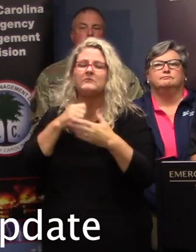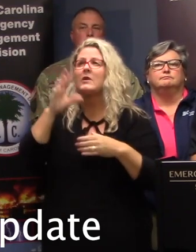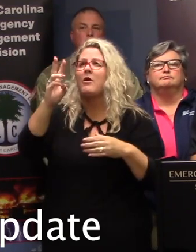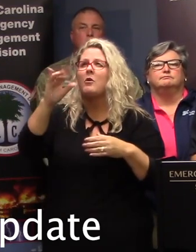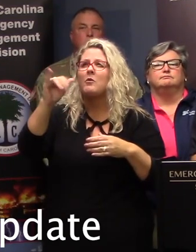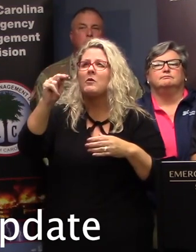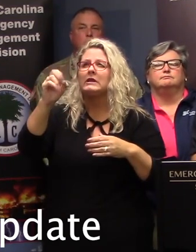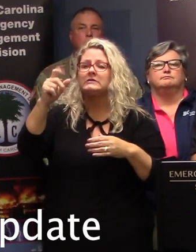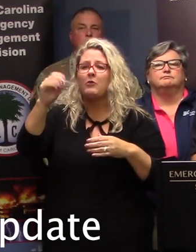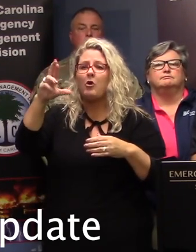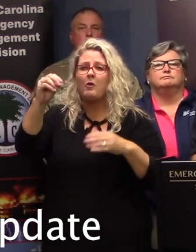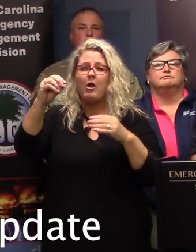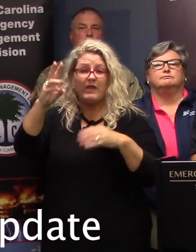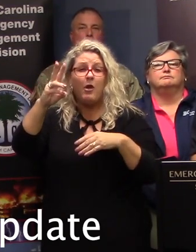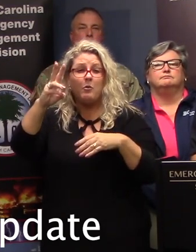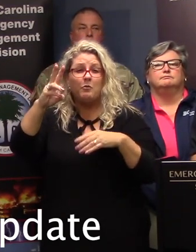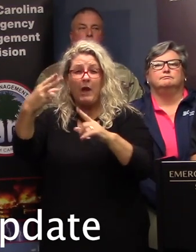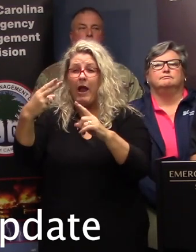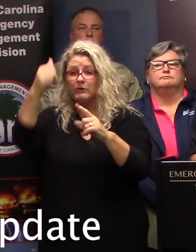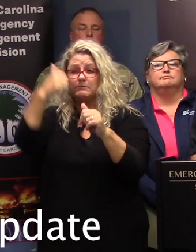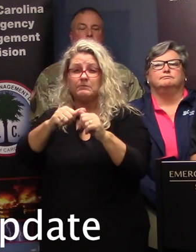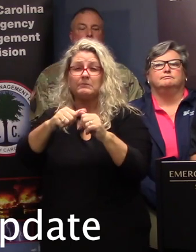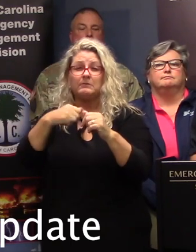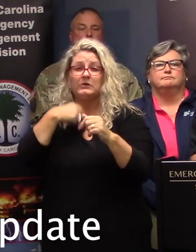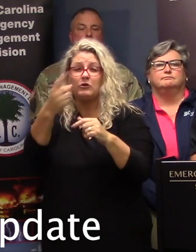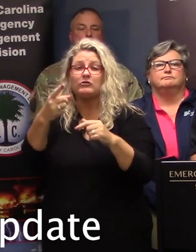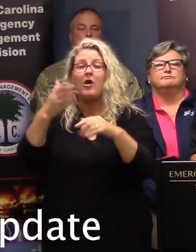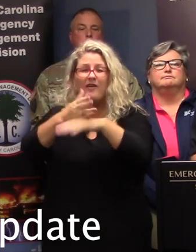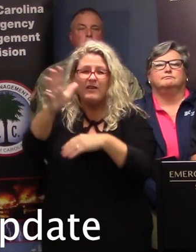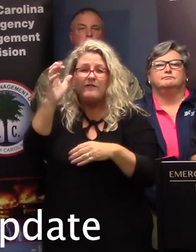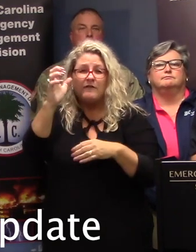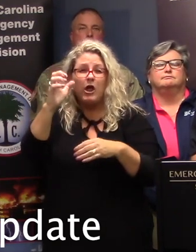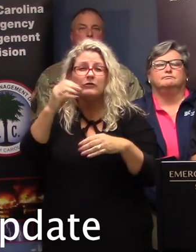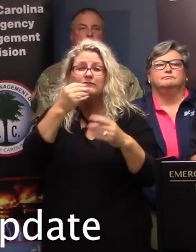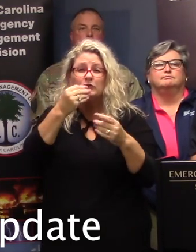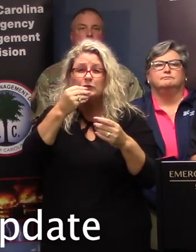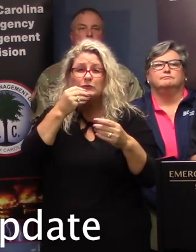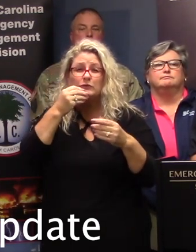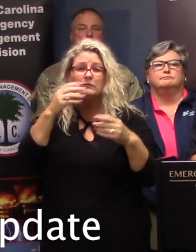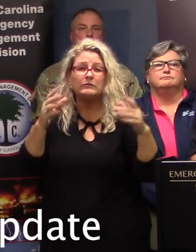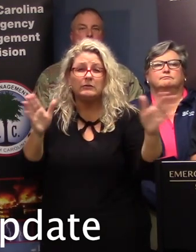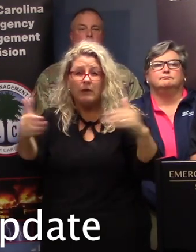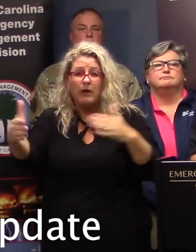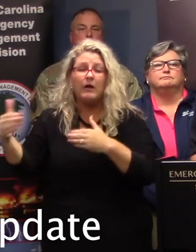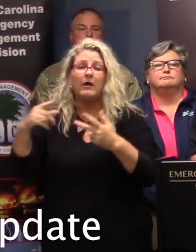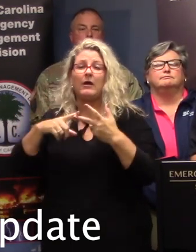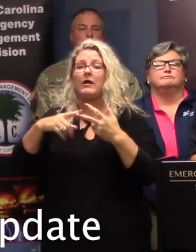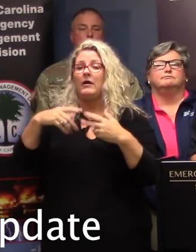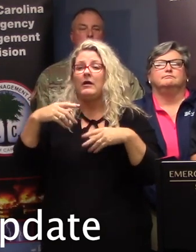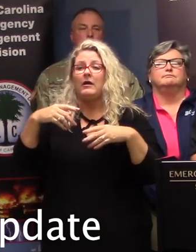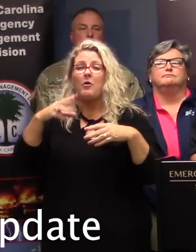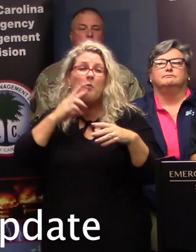Warehouse is well-stocked. It's got over 500 pallets of meals, 750 pallets of water, over